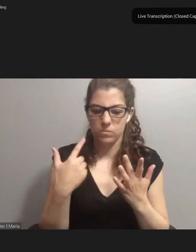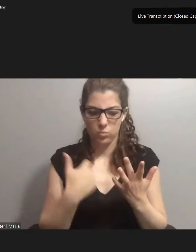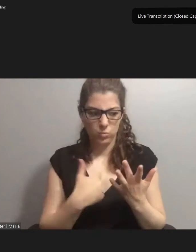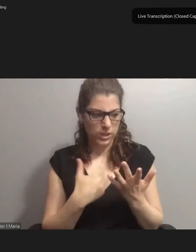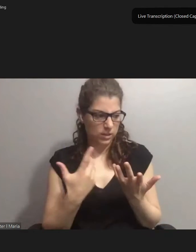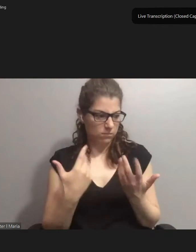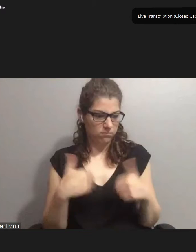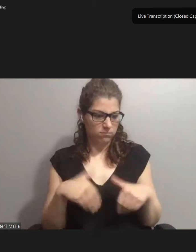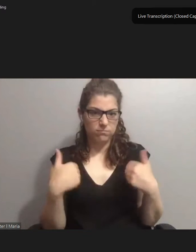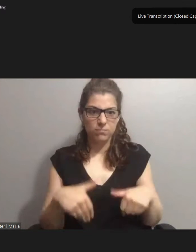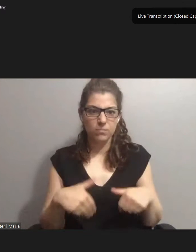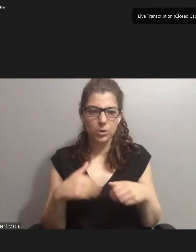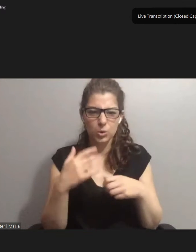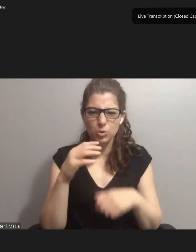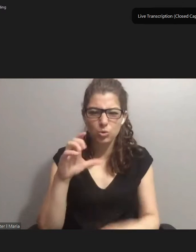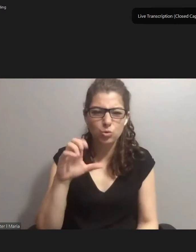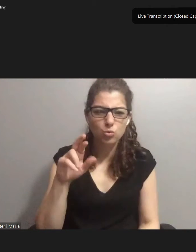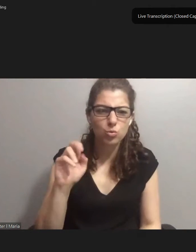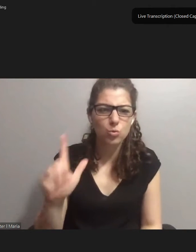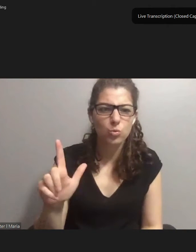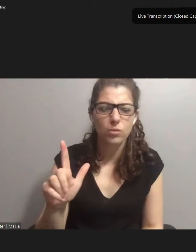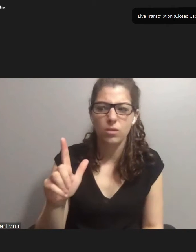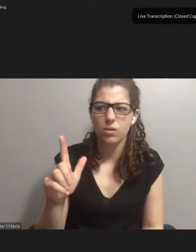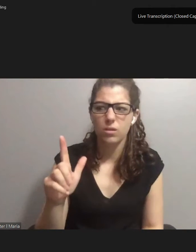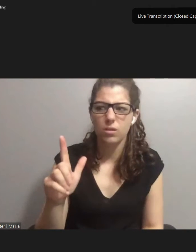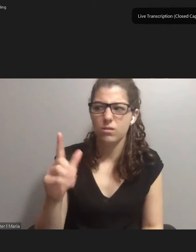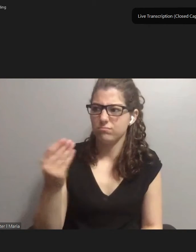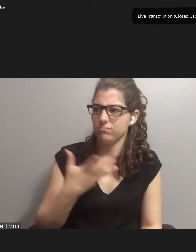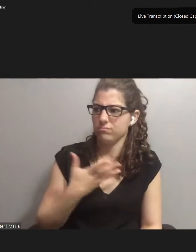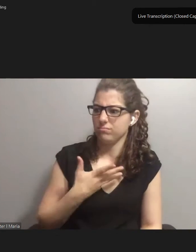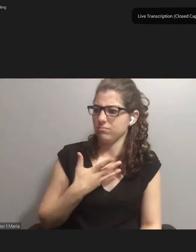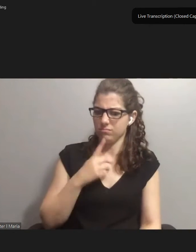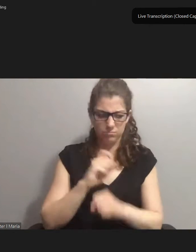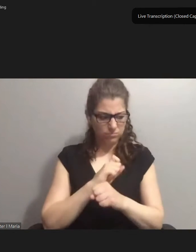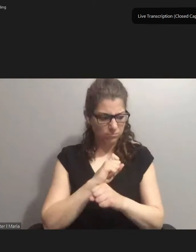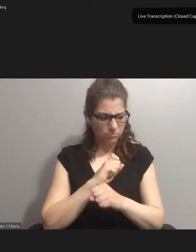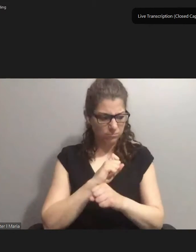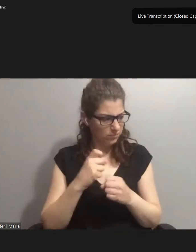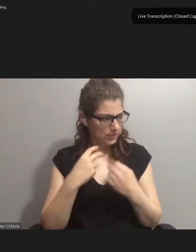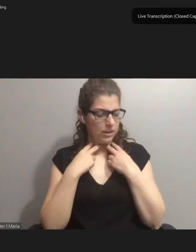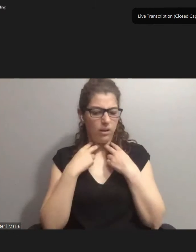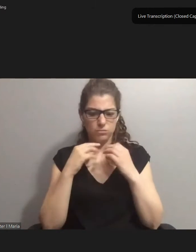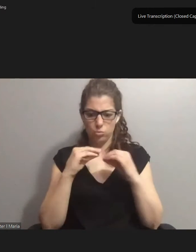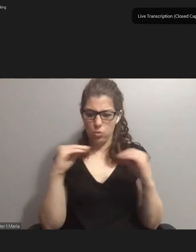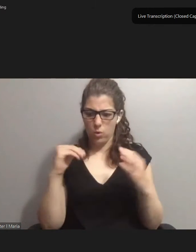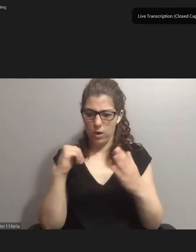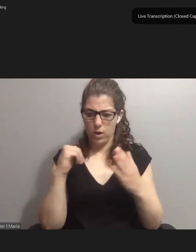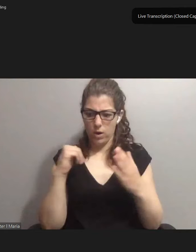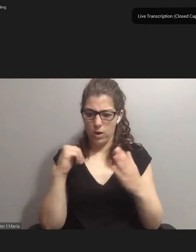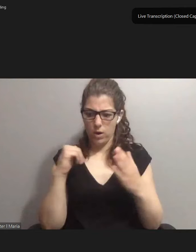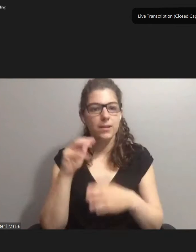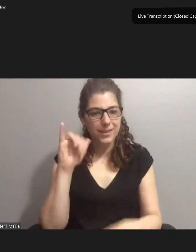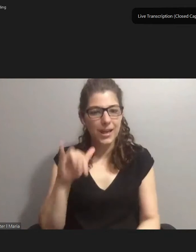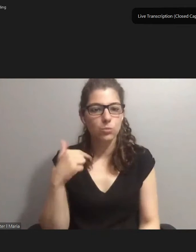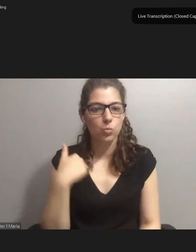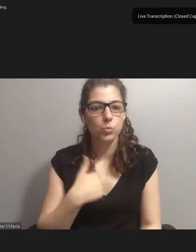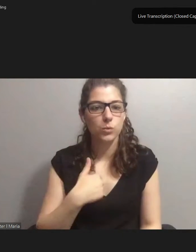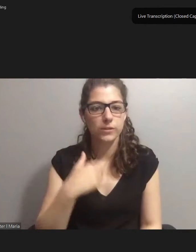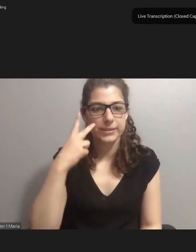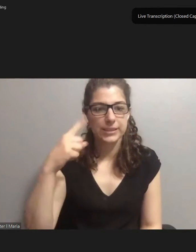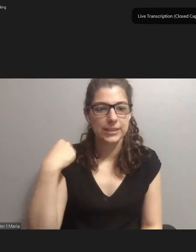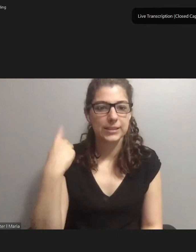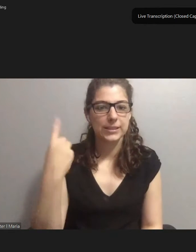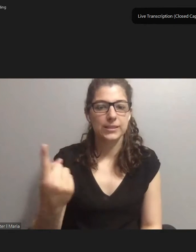and cruel truth, but yes, that was what we have seen and are